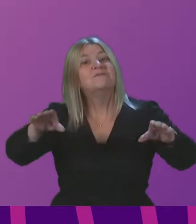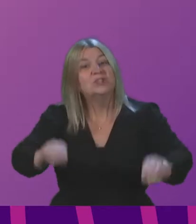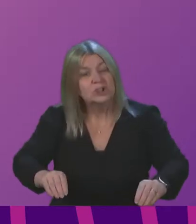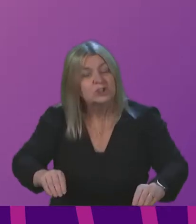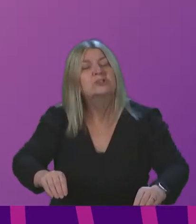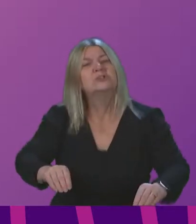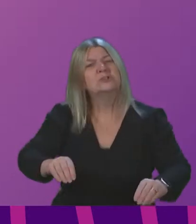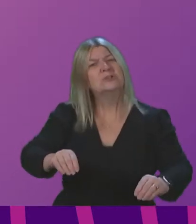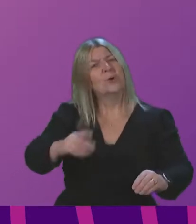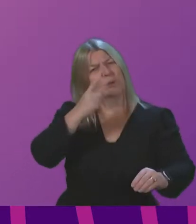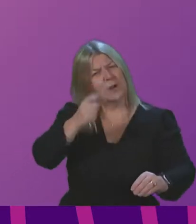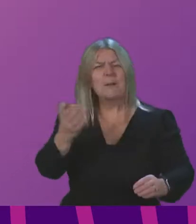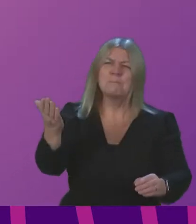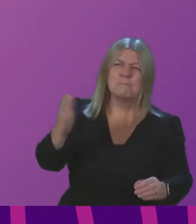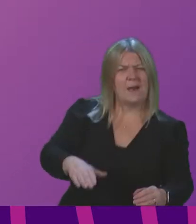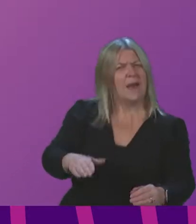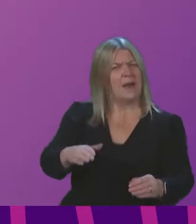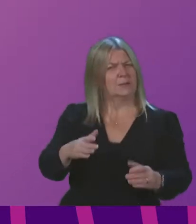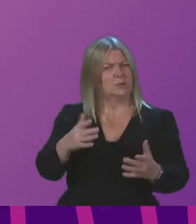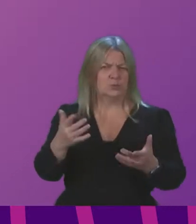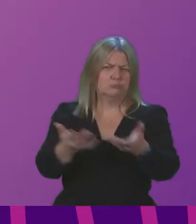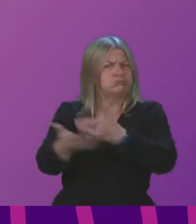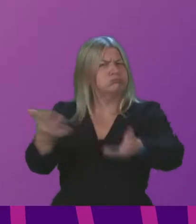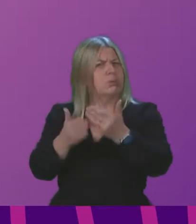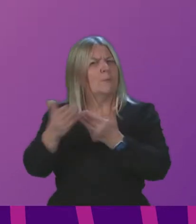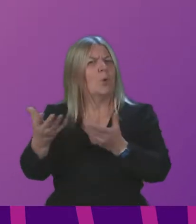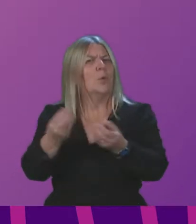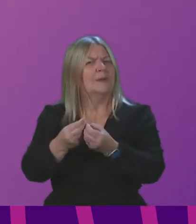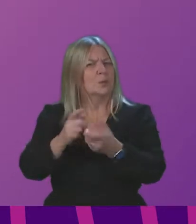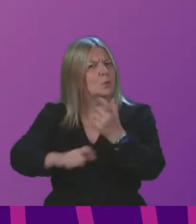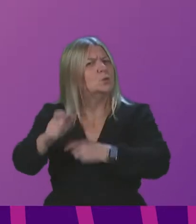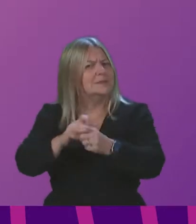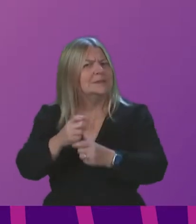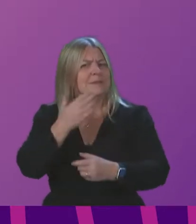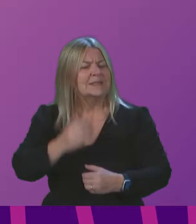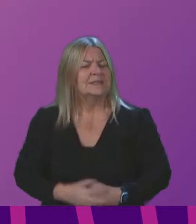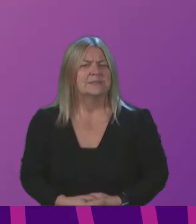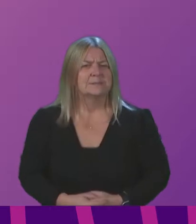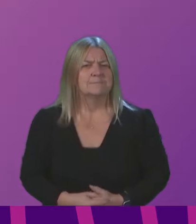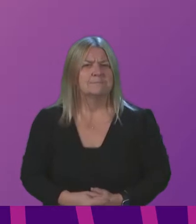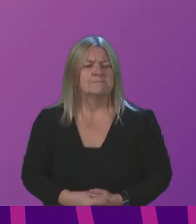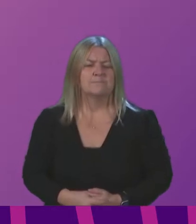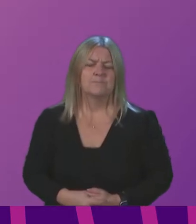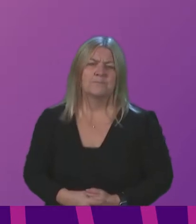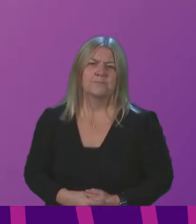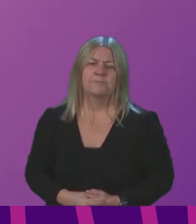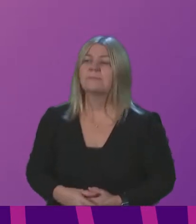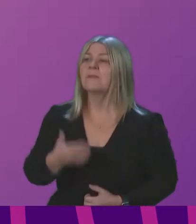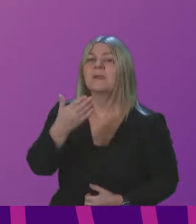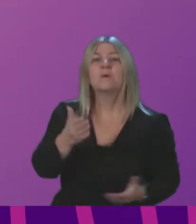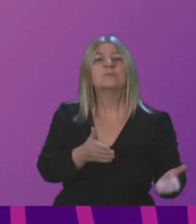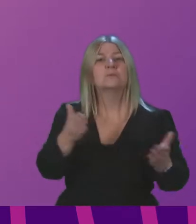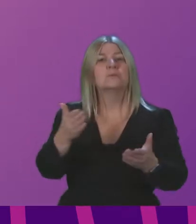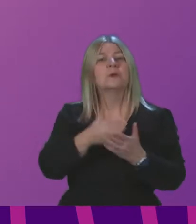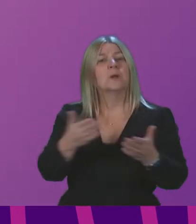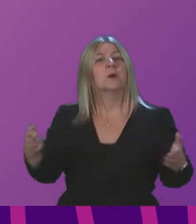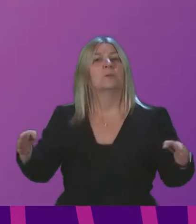communities voices are heard even during emergency situations. Thank you. Thank you very much indeed Mr Hoy. We now move to closing